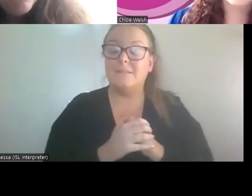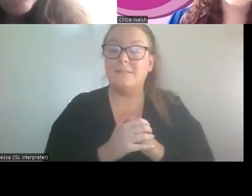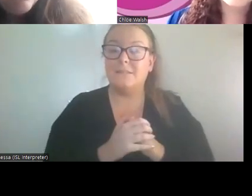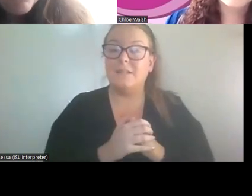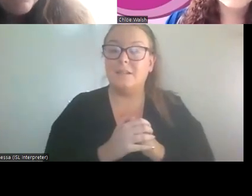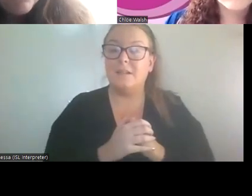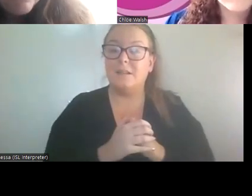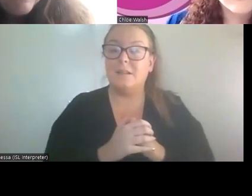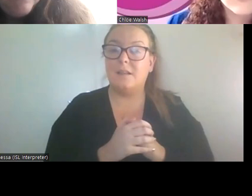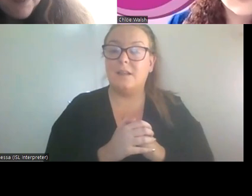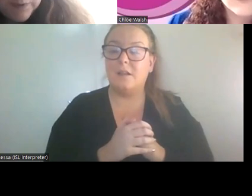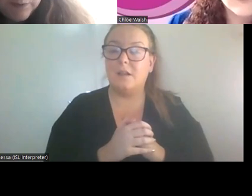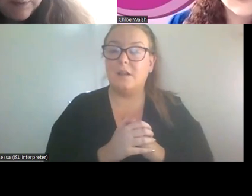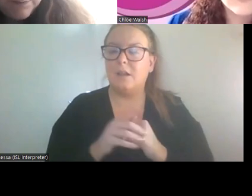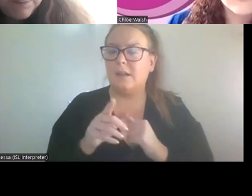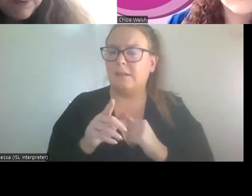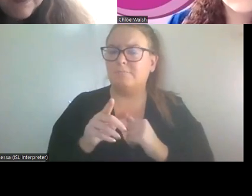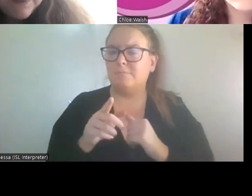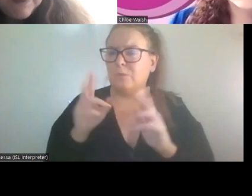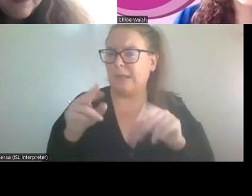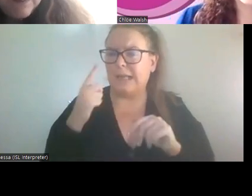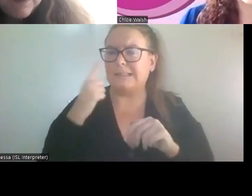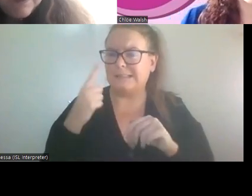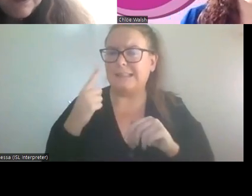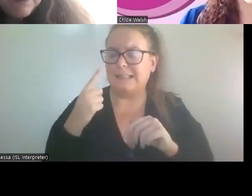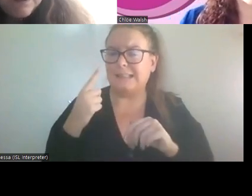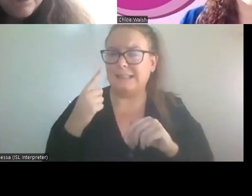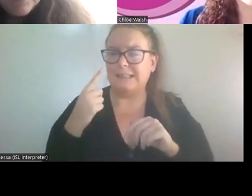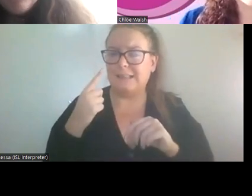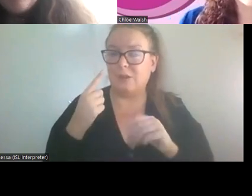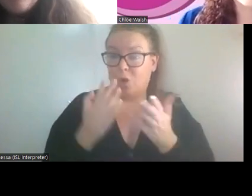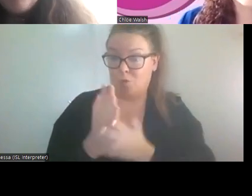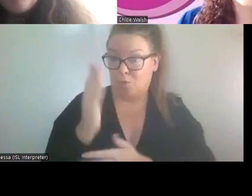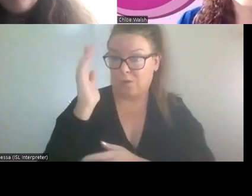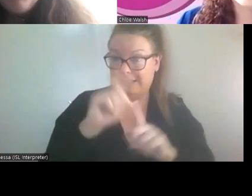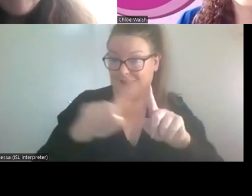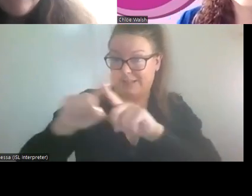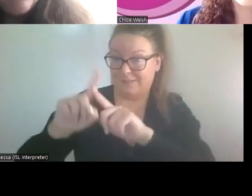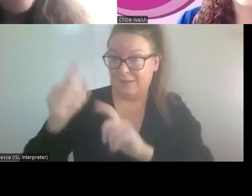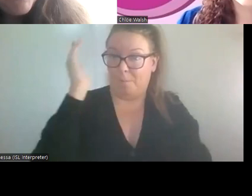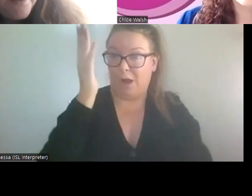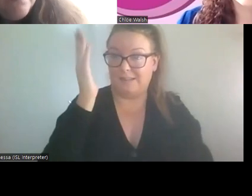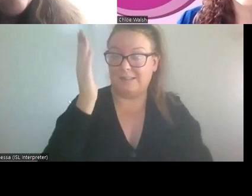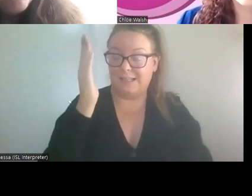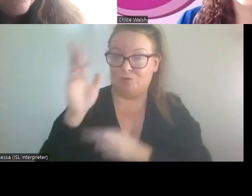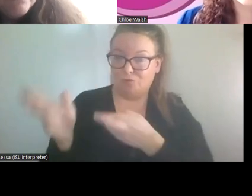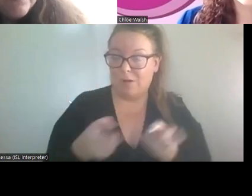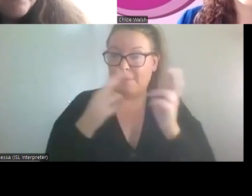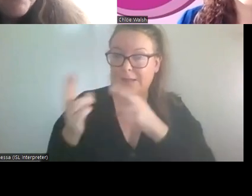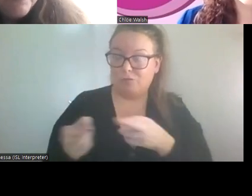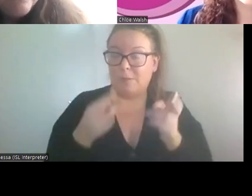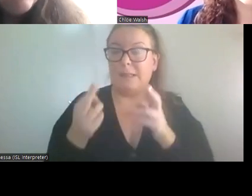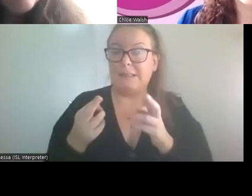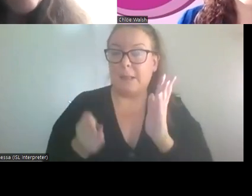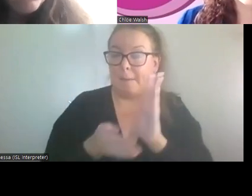One of the sort of recurring themes across all of the presentations was, you know, building in extra time for co